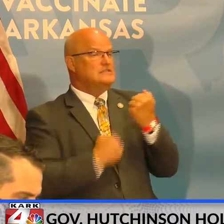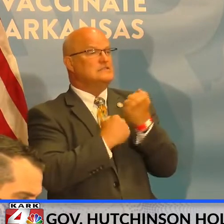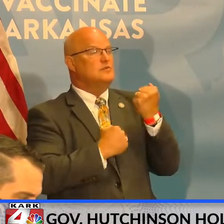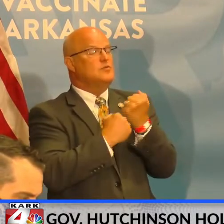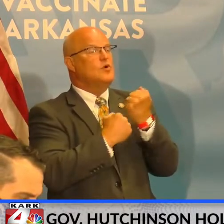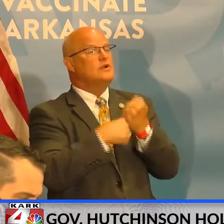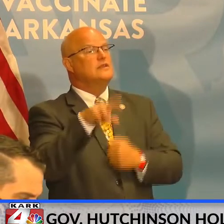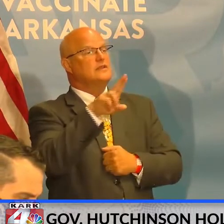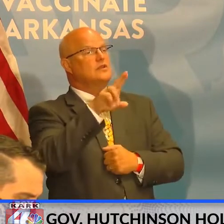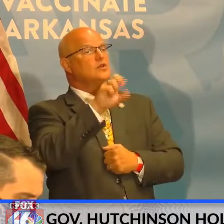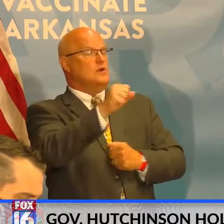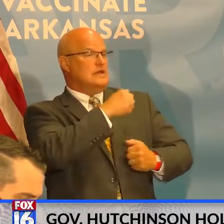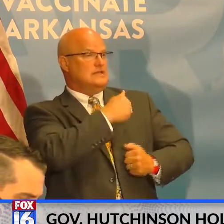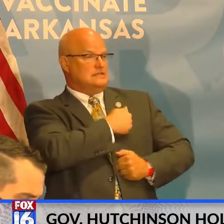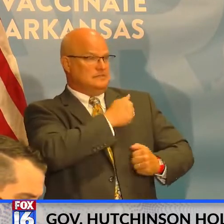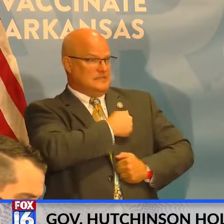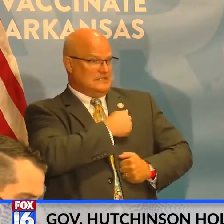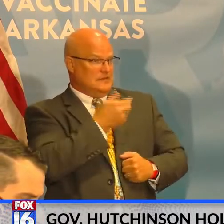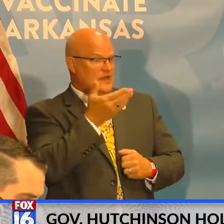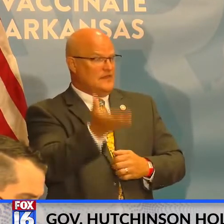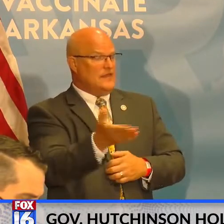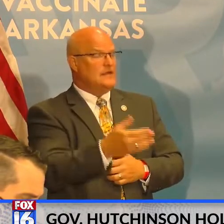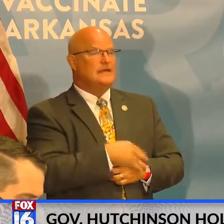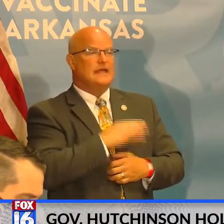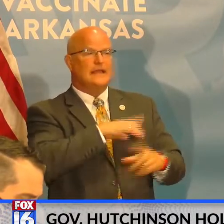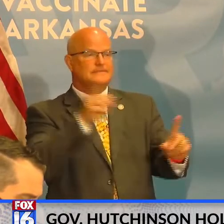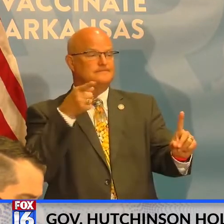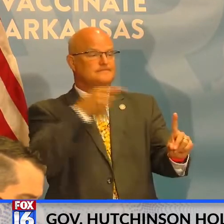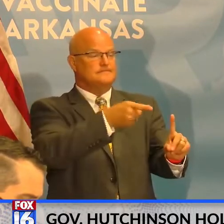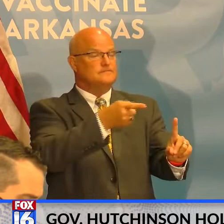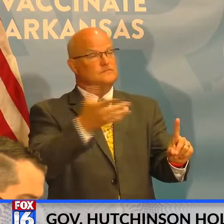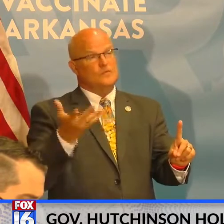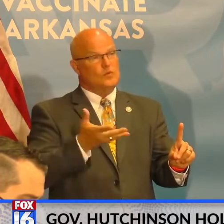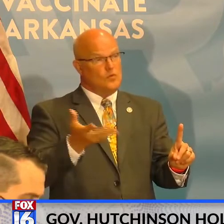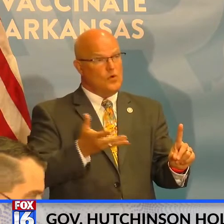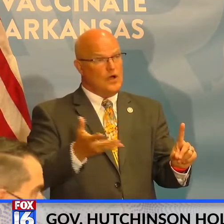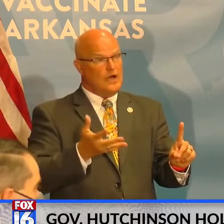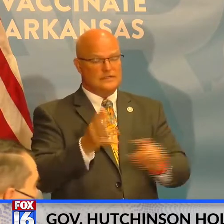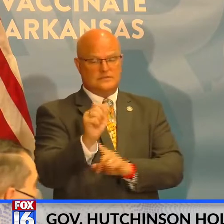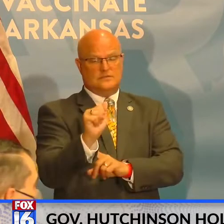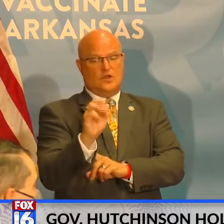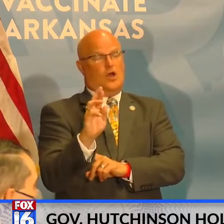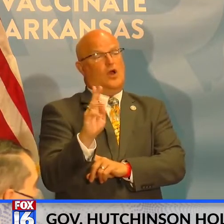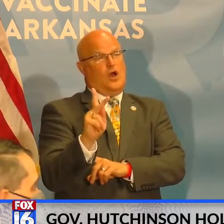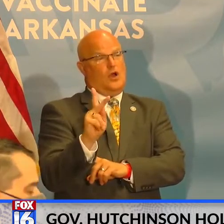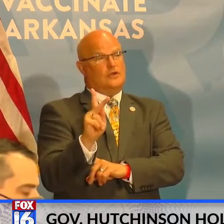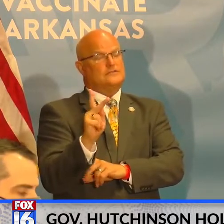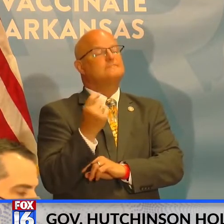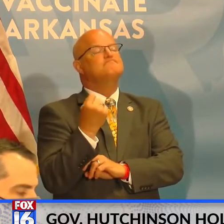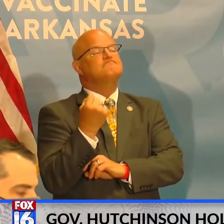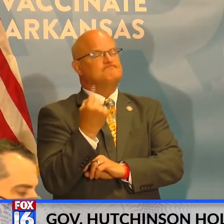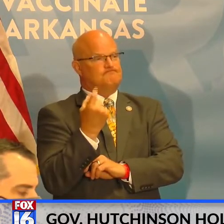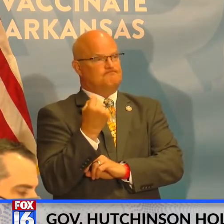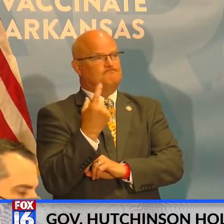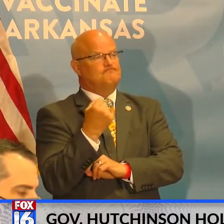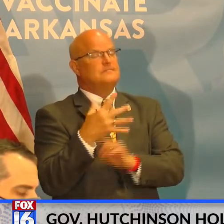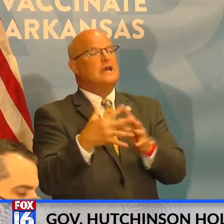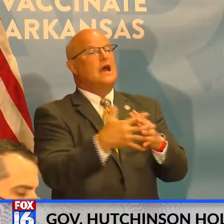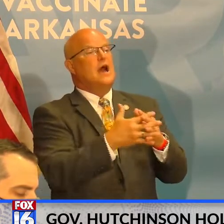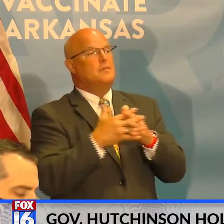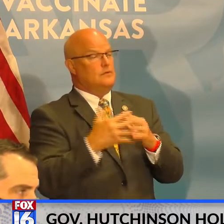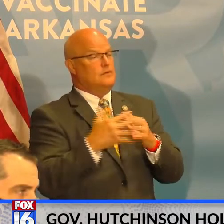US mission. And the point I want to make today is that Arkansas understands the American